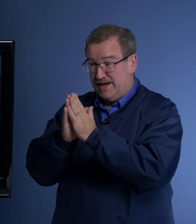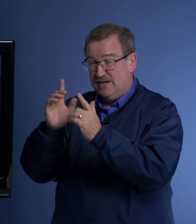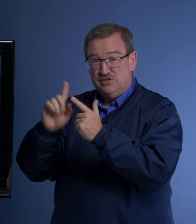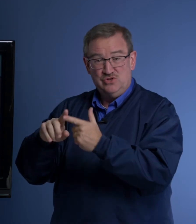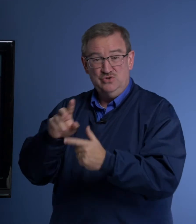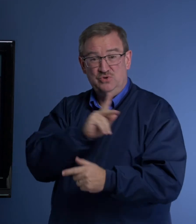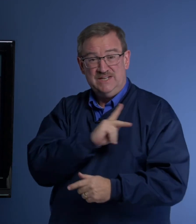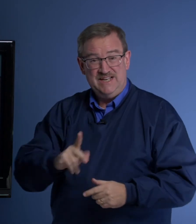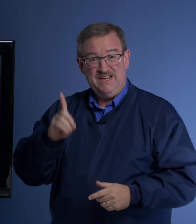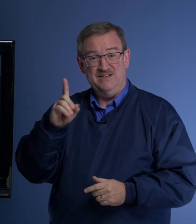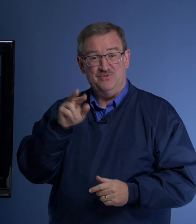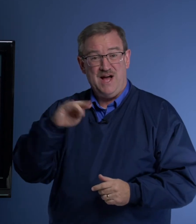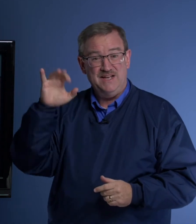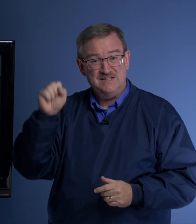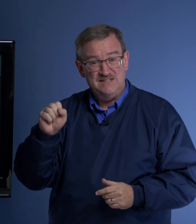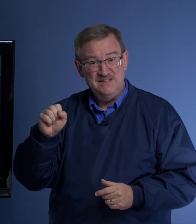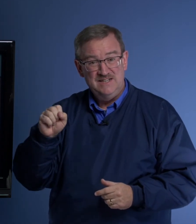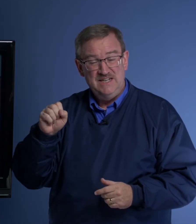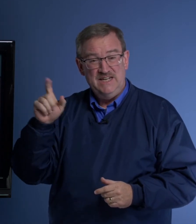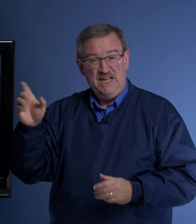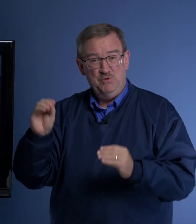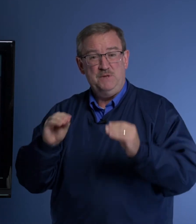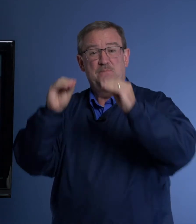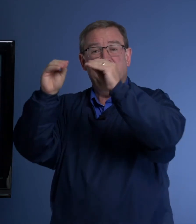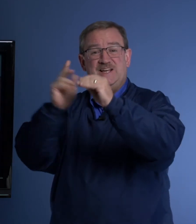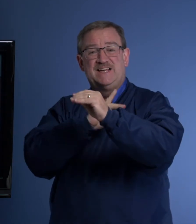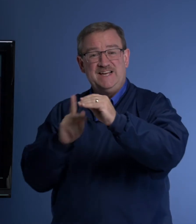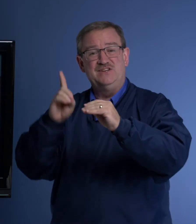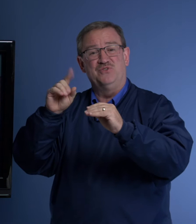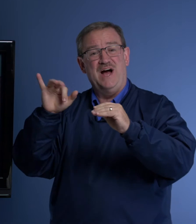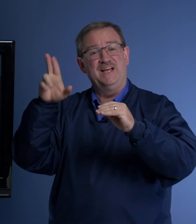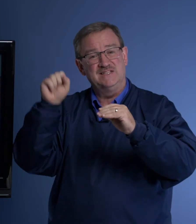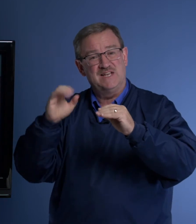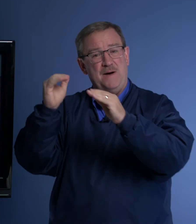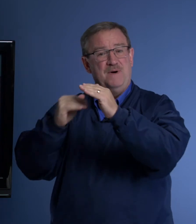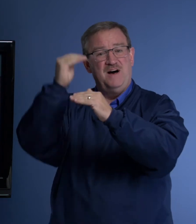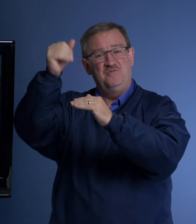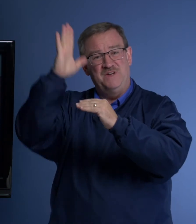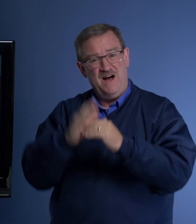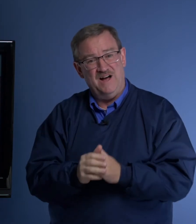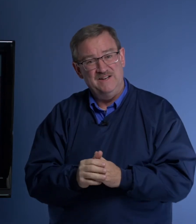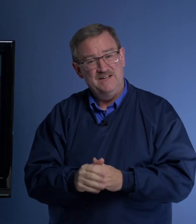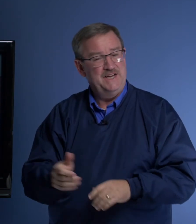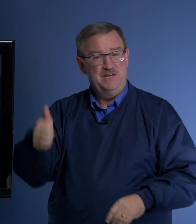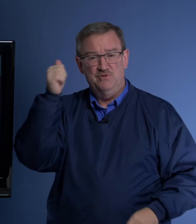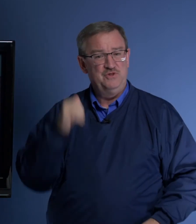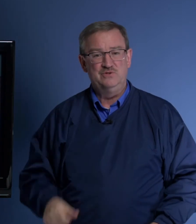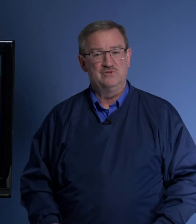to King Darius, he would be putting King Darius above God. And he refused.